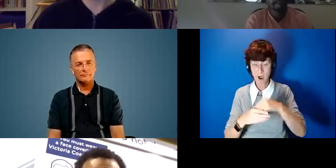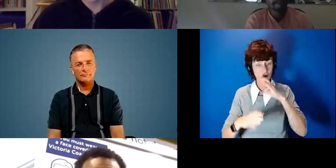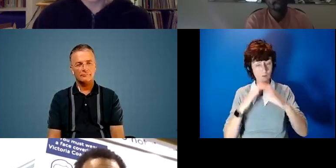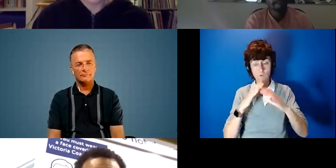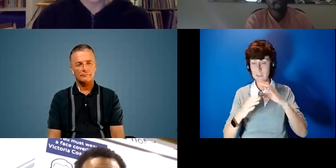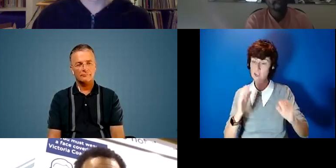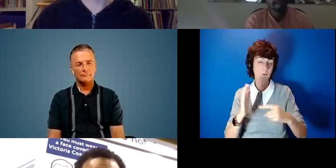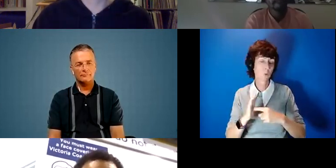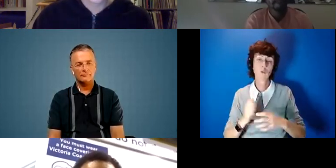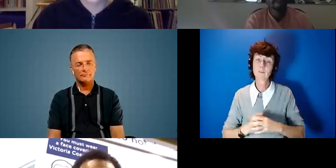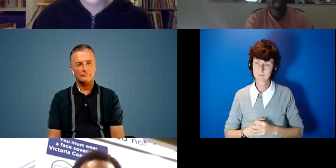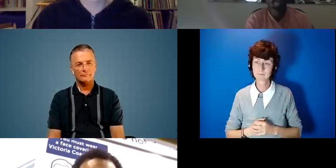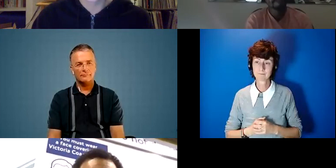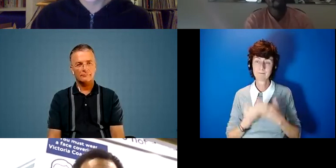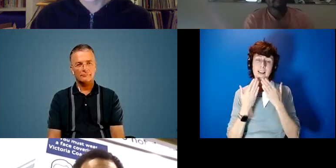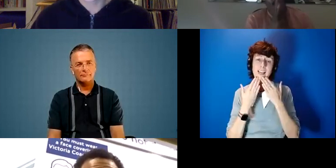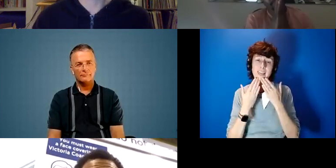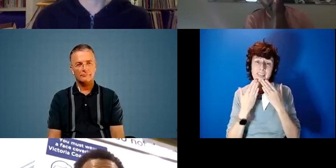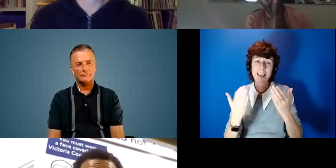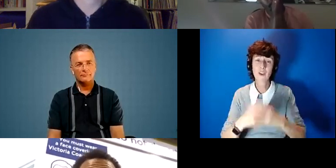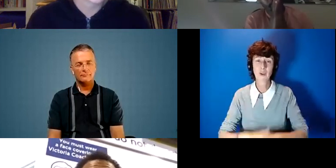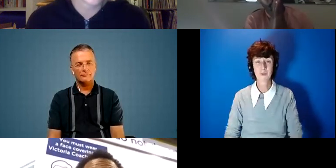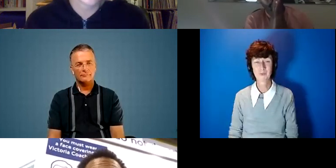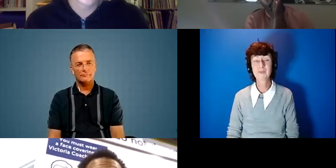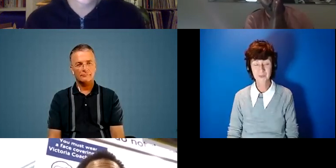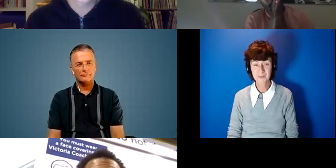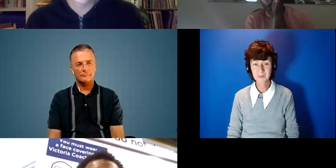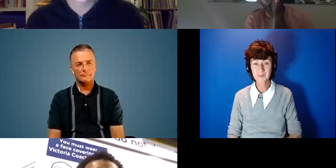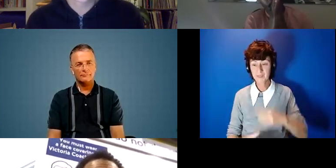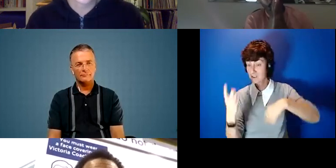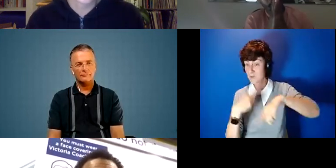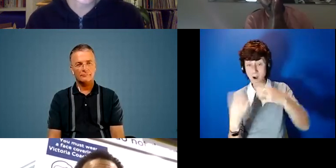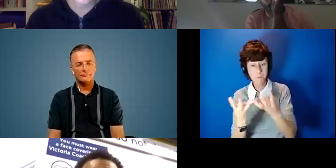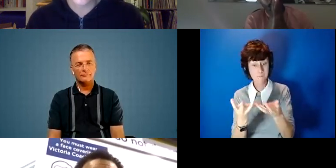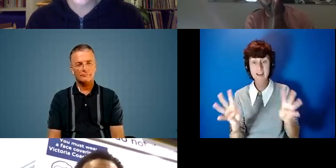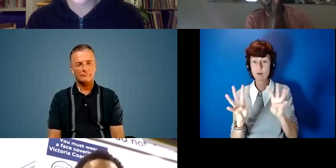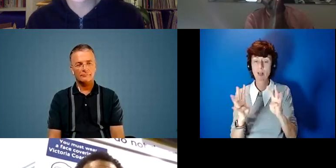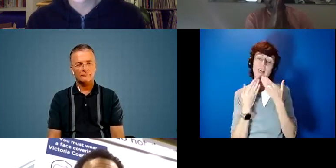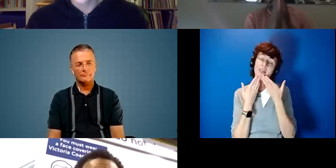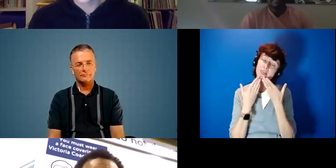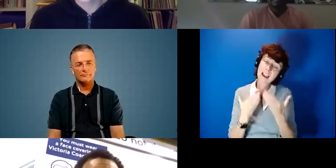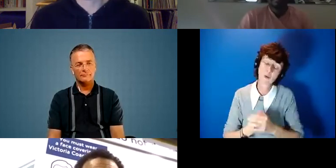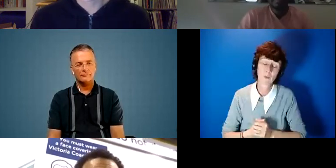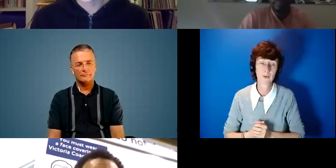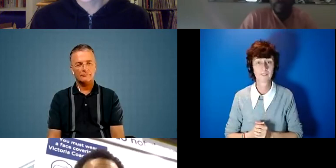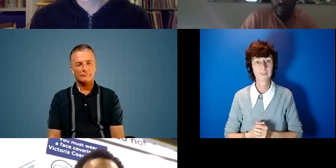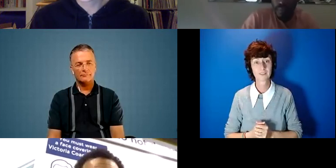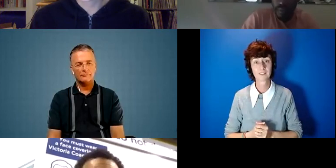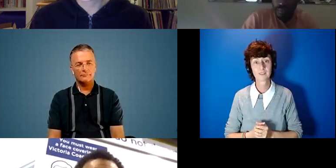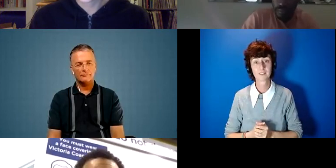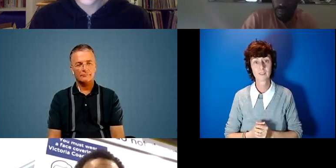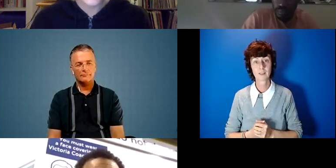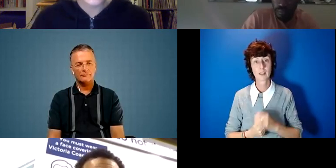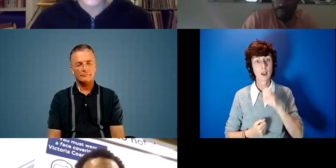important um thank you so much um and to all of our wonderful panelists for sharing your thoughts and experiences um i